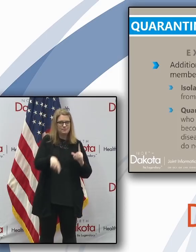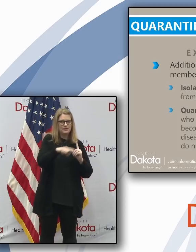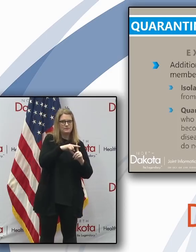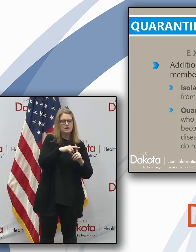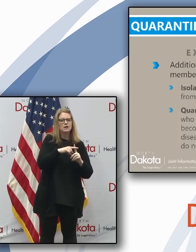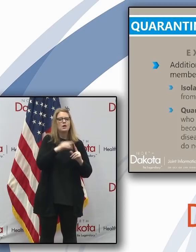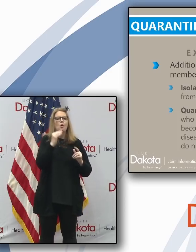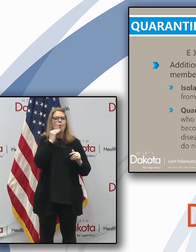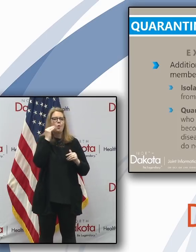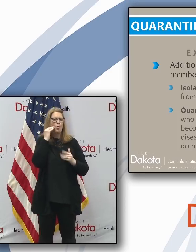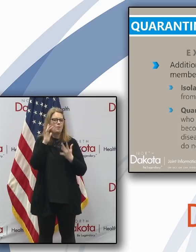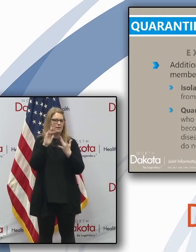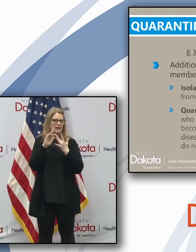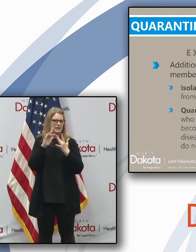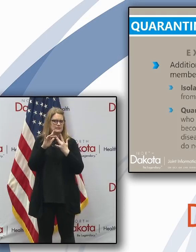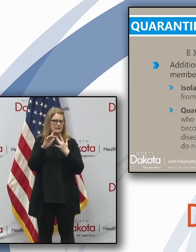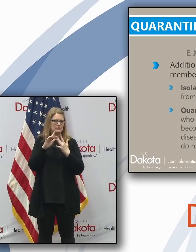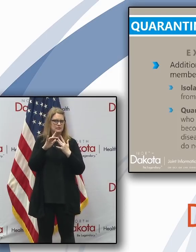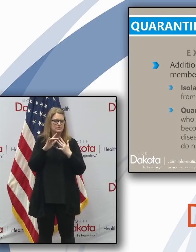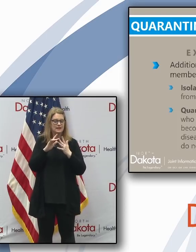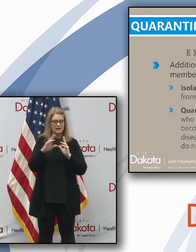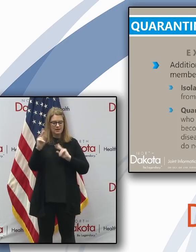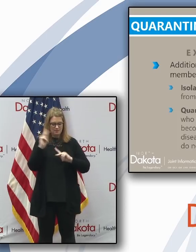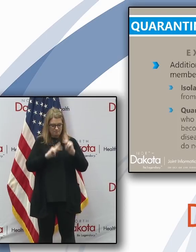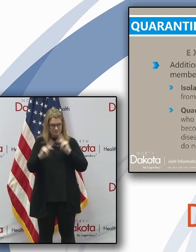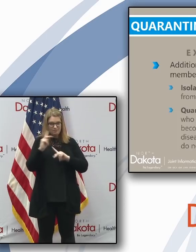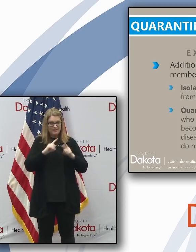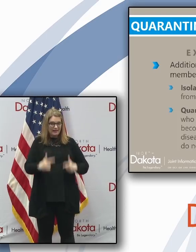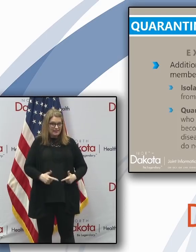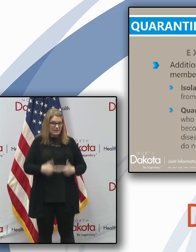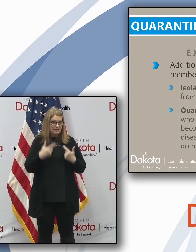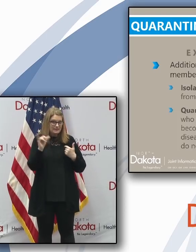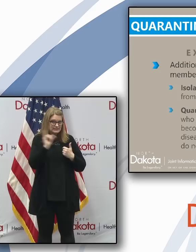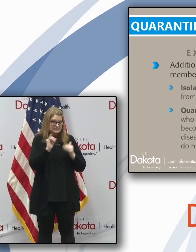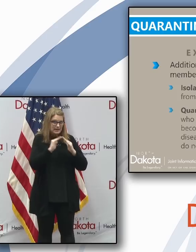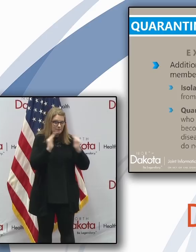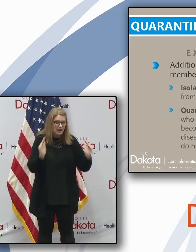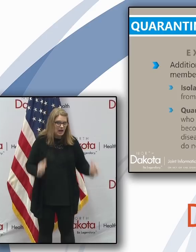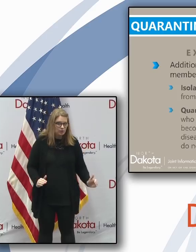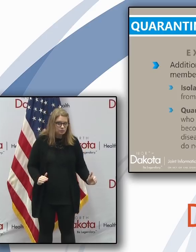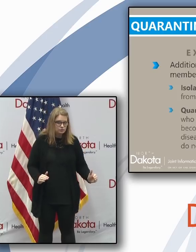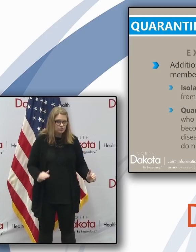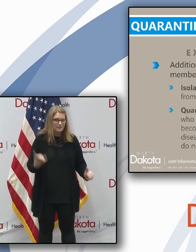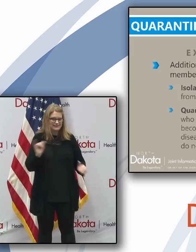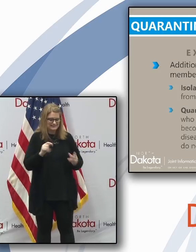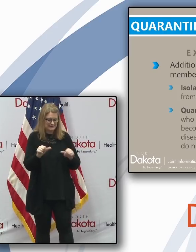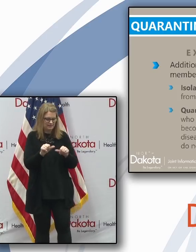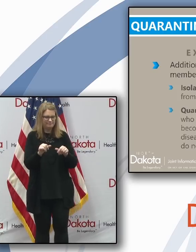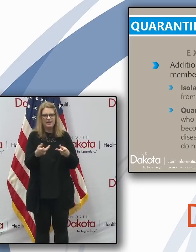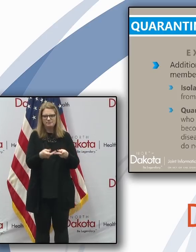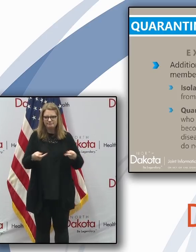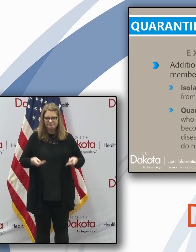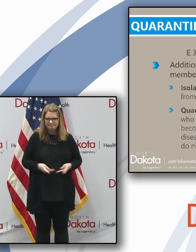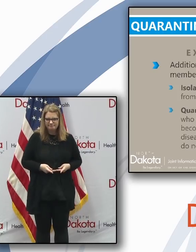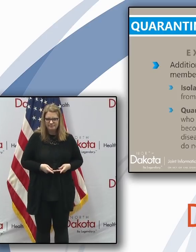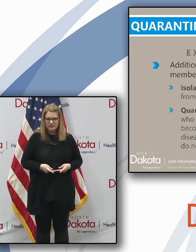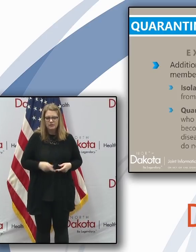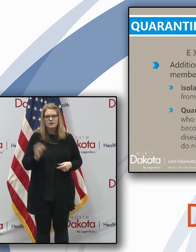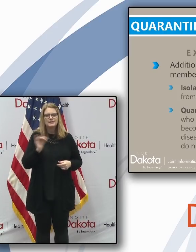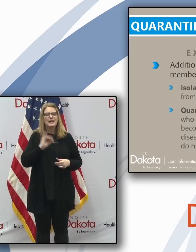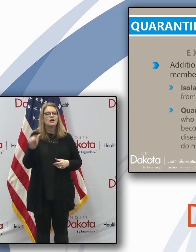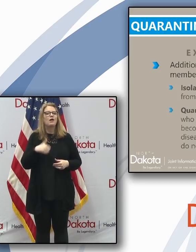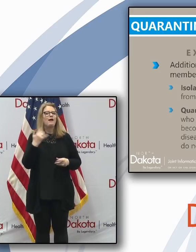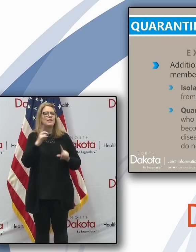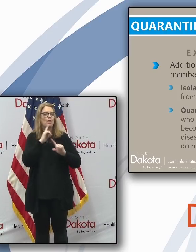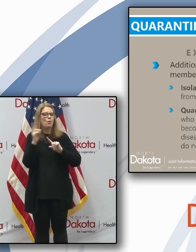contact is considered residents in the same household or residential premises. Like our other orders, the